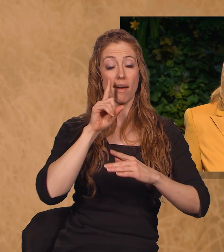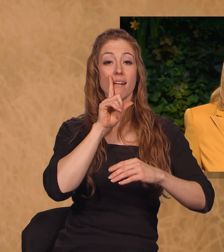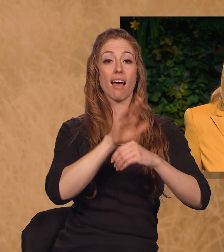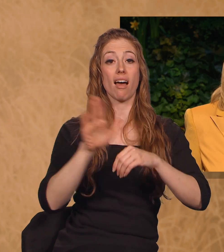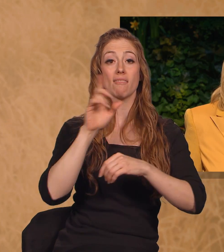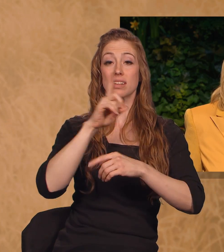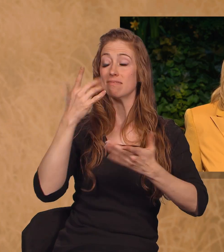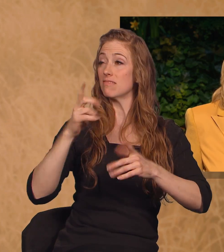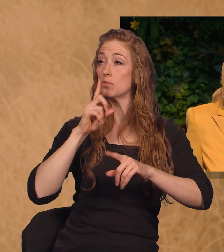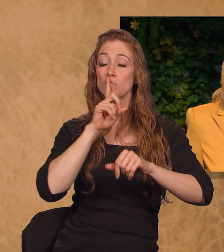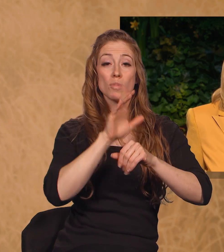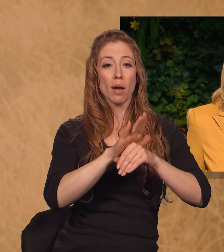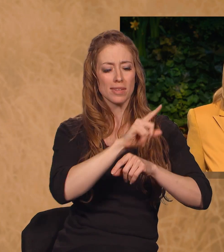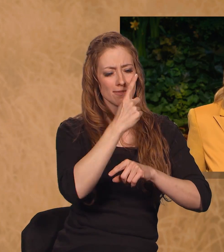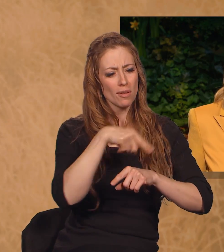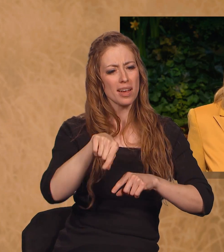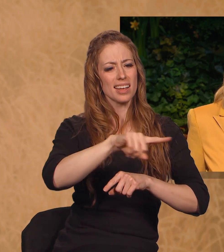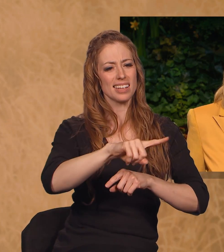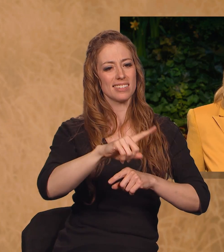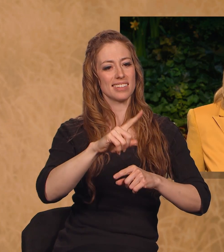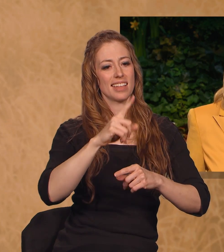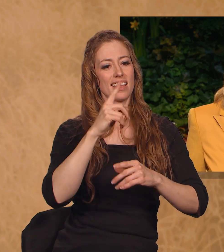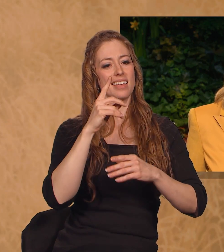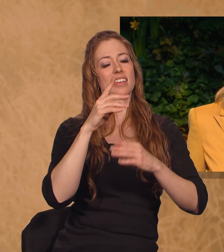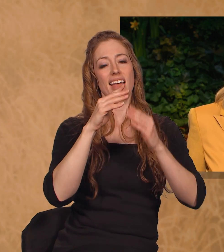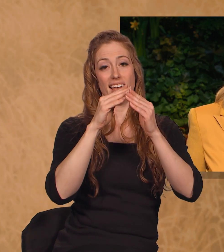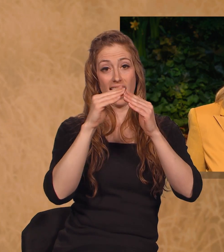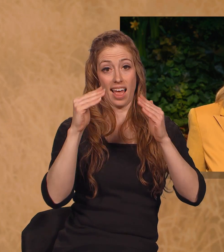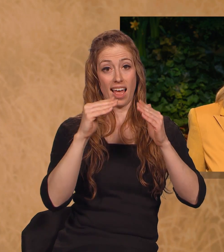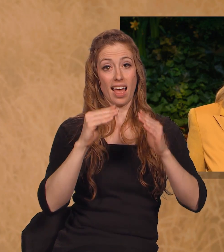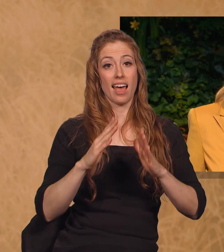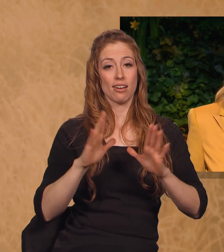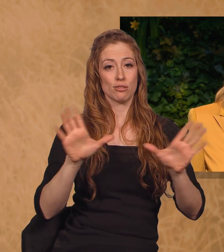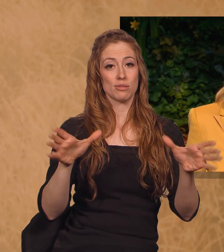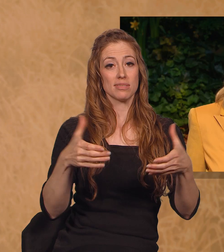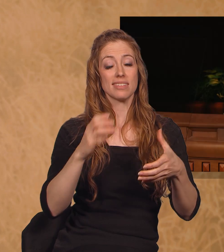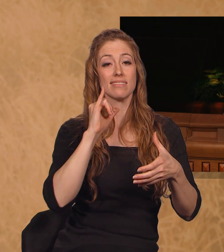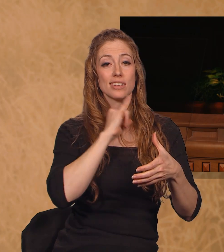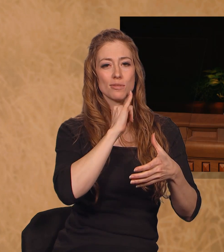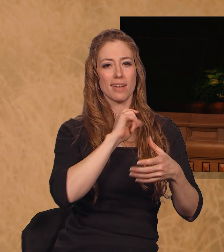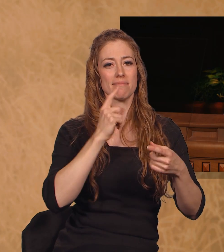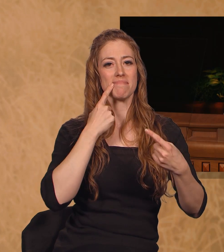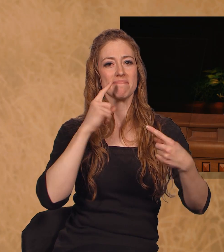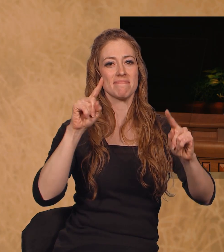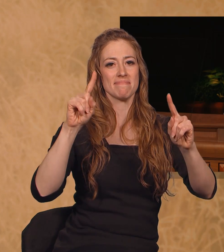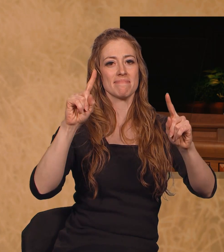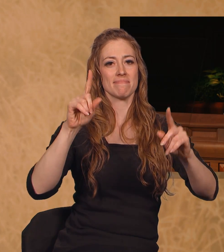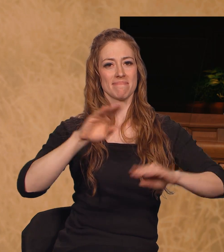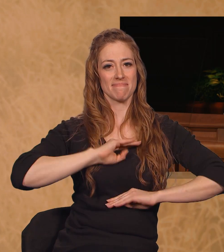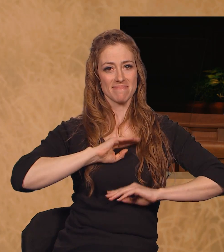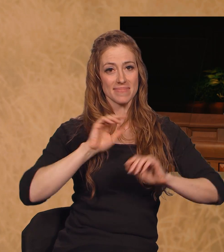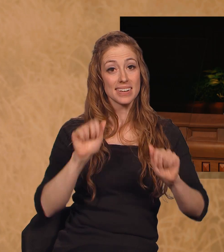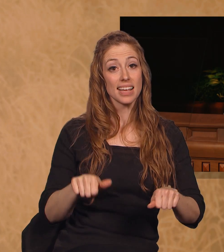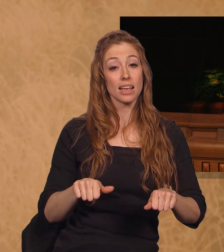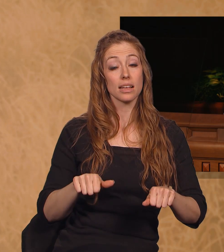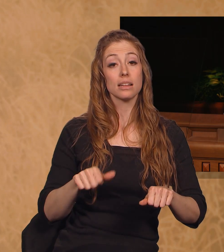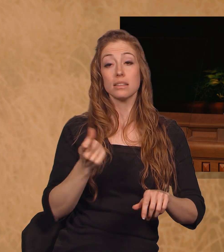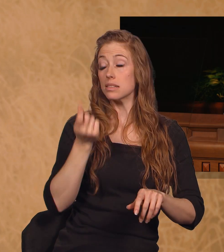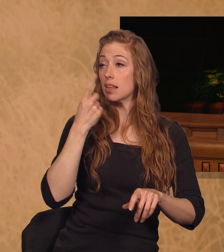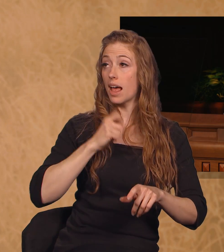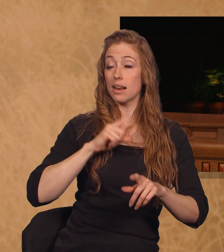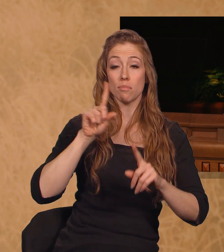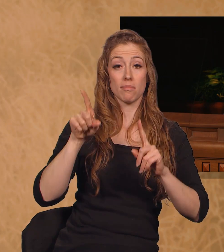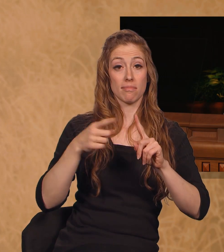He hath made unto thee, O house of Israel, may be fulfilled. The promised blessings of the temple extend